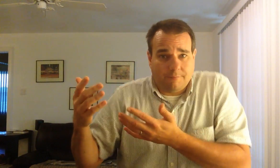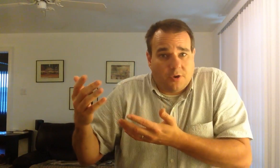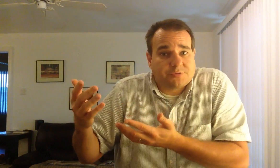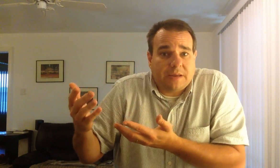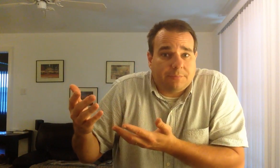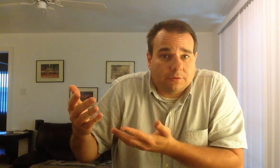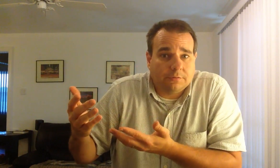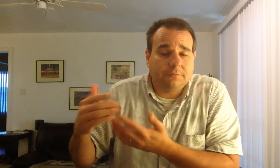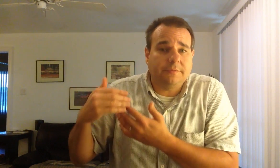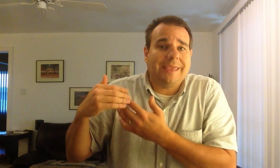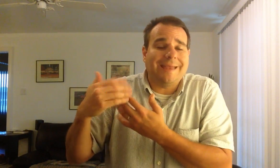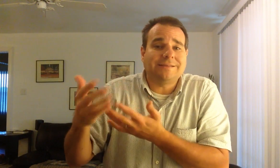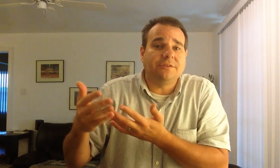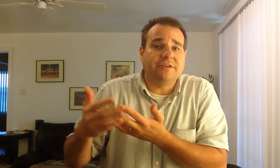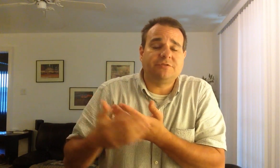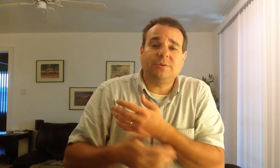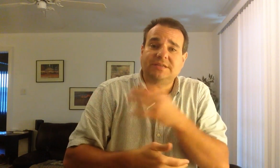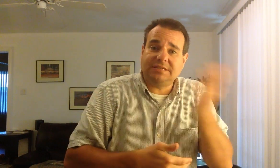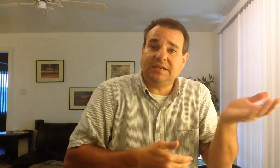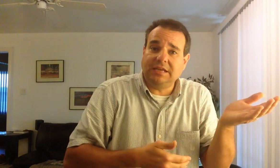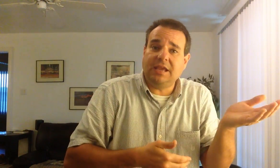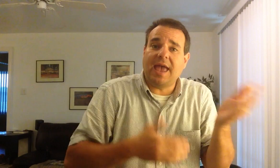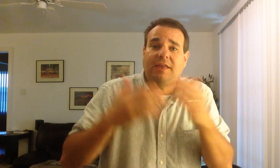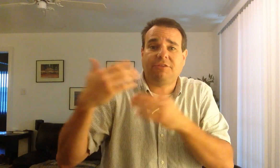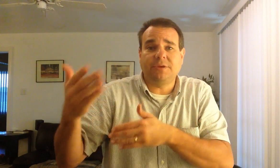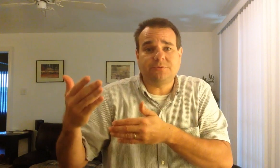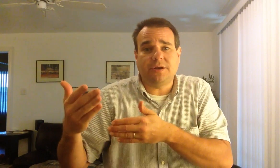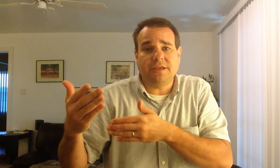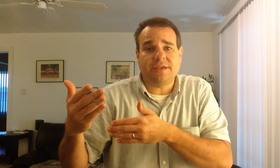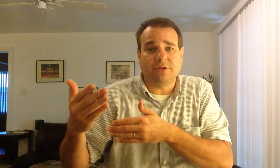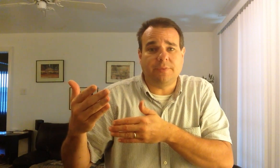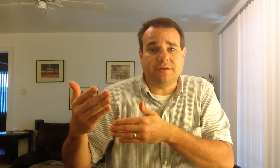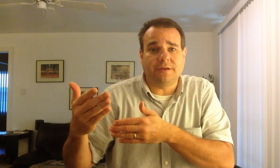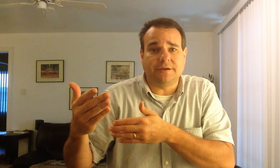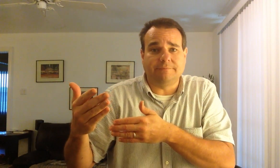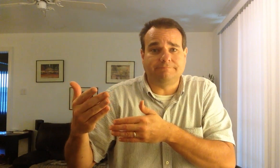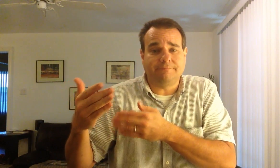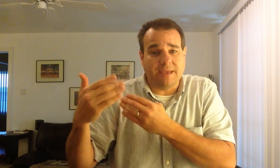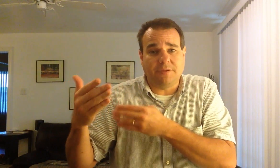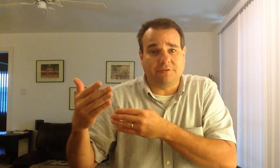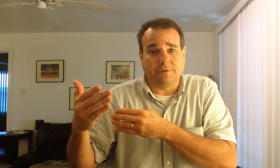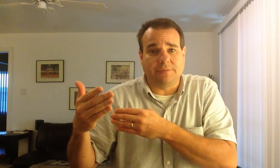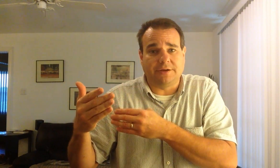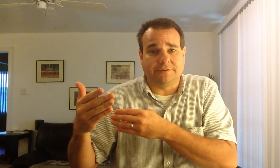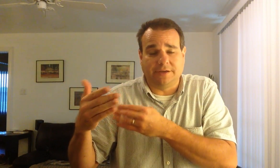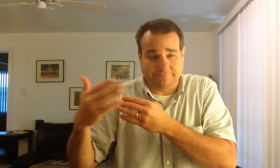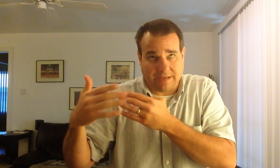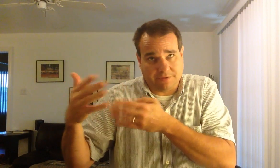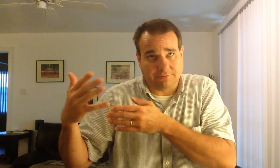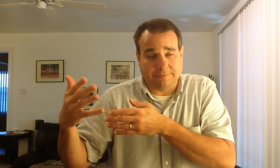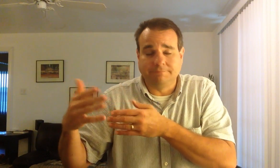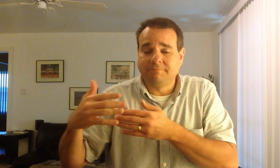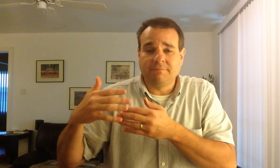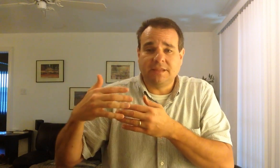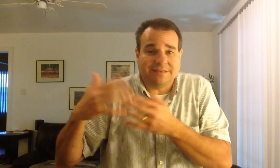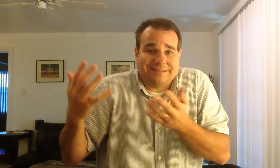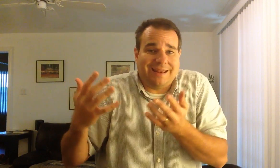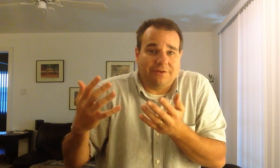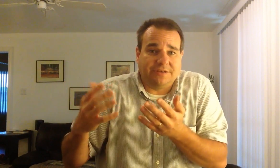most people can't tell the difference between a CD and 320 kilobit MP3 player, MP3. They just can't hear the